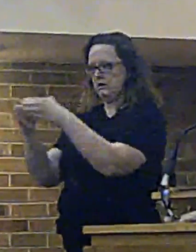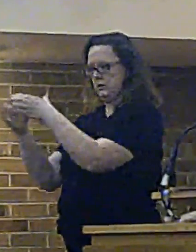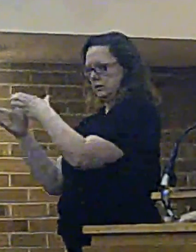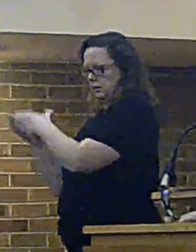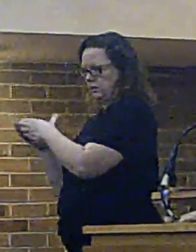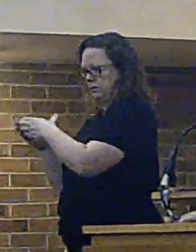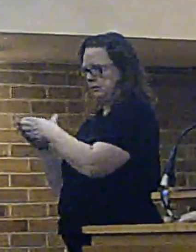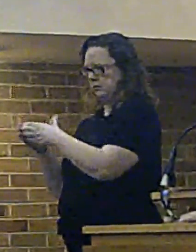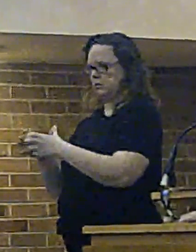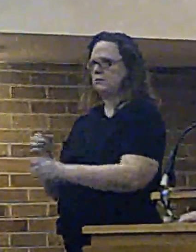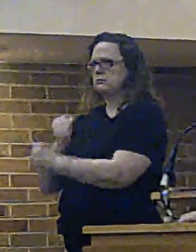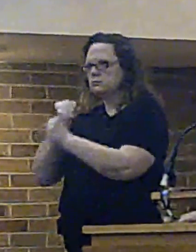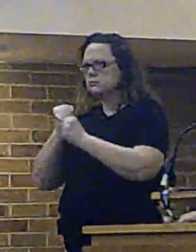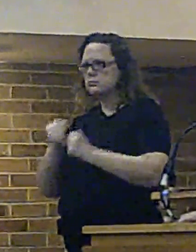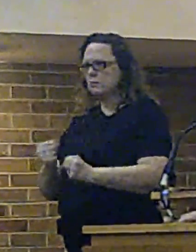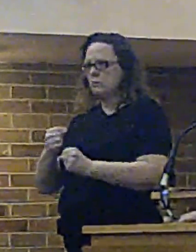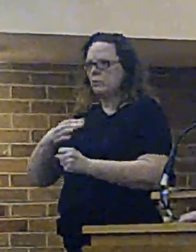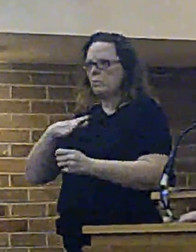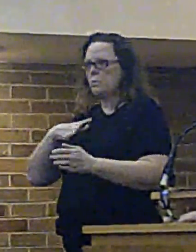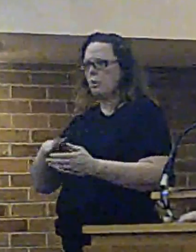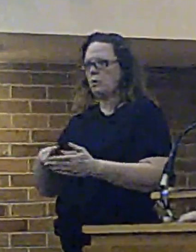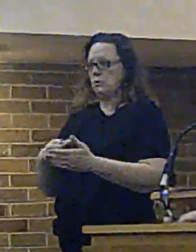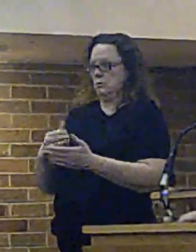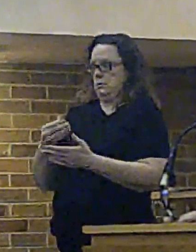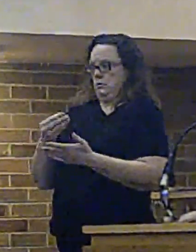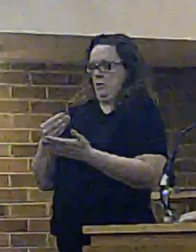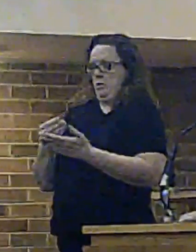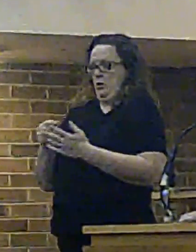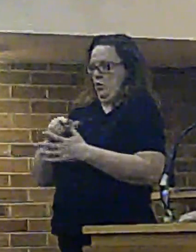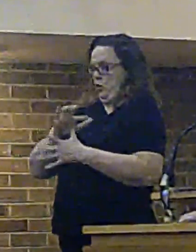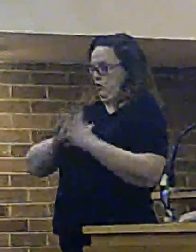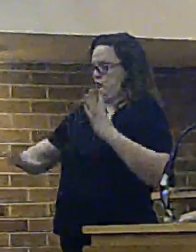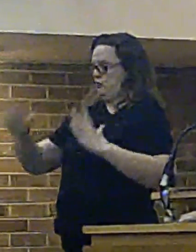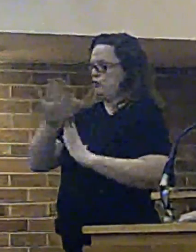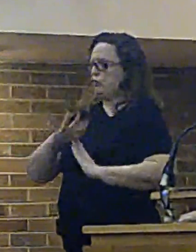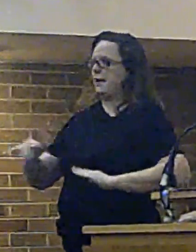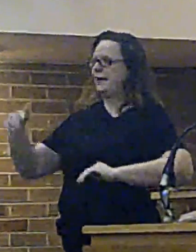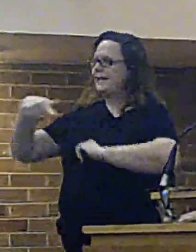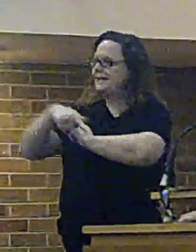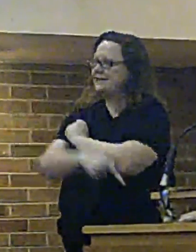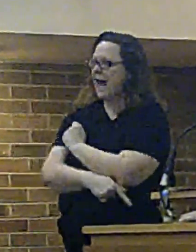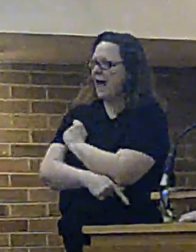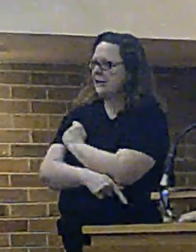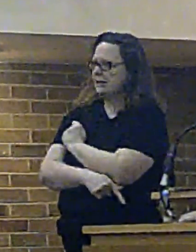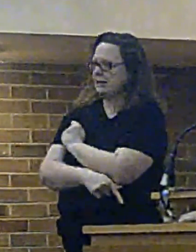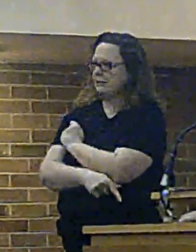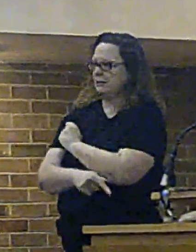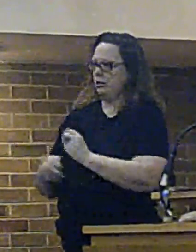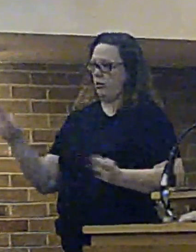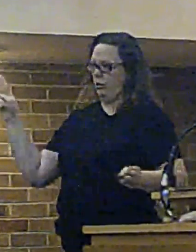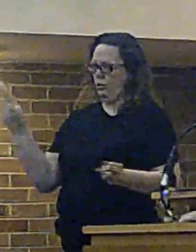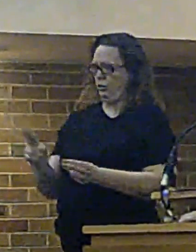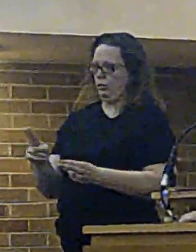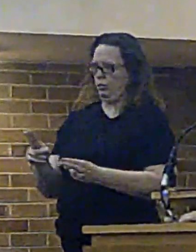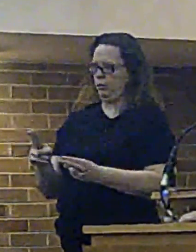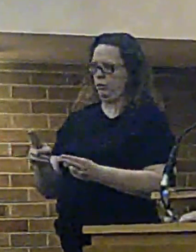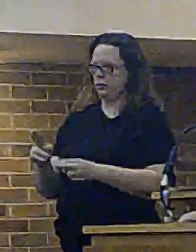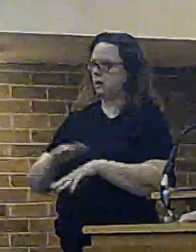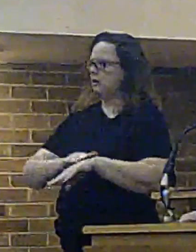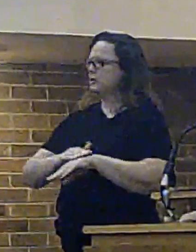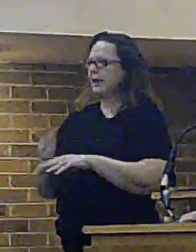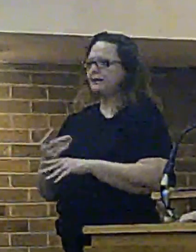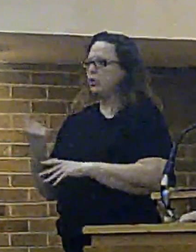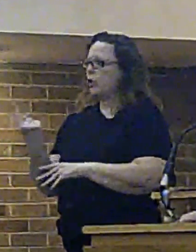the next parliament, whoever is in power, and assuming that the big spending departments,